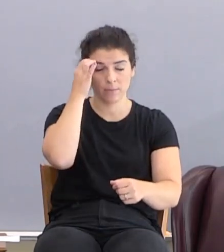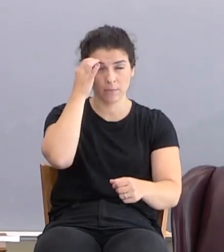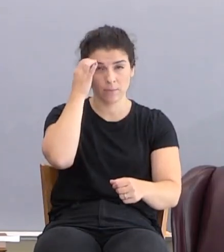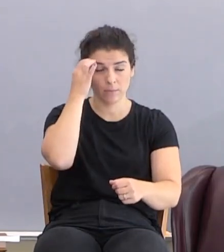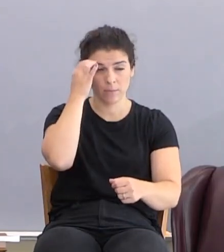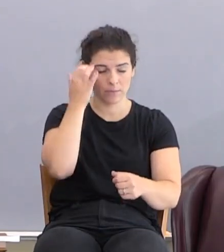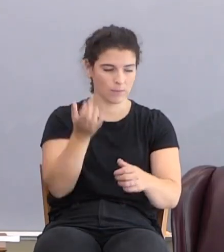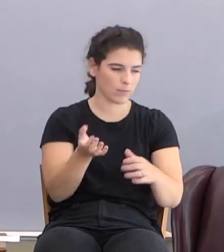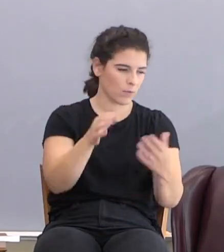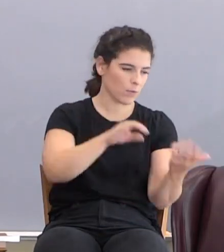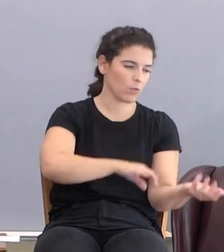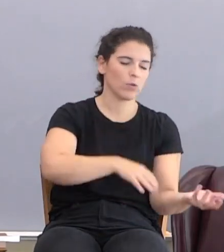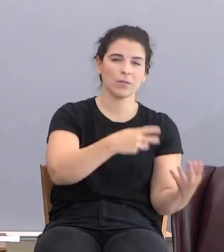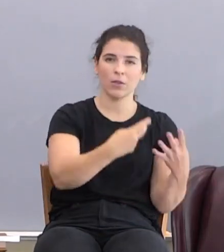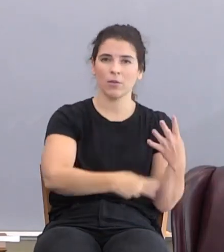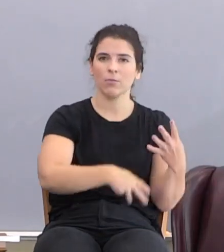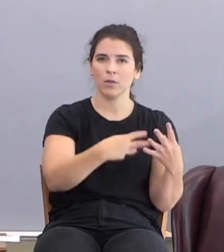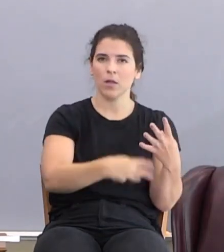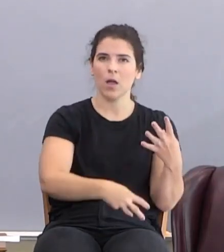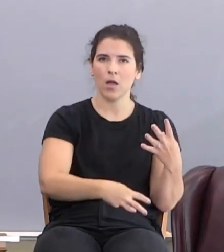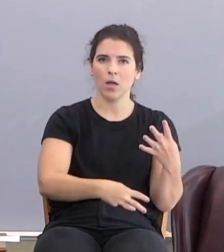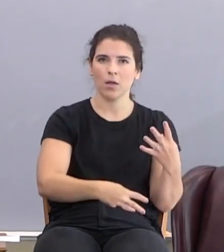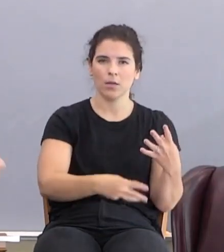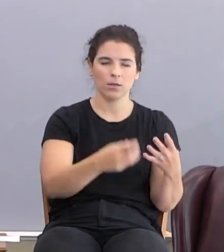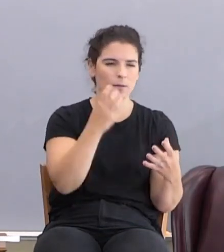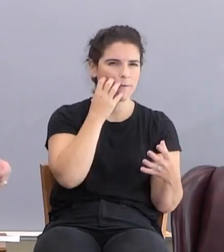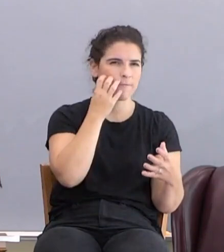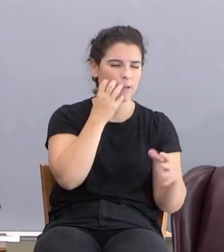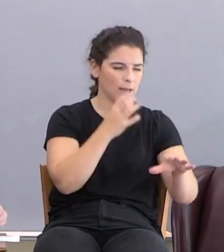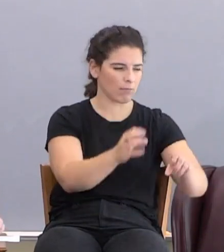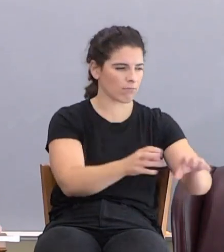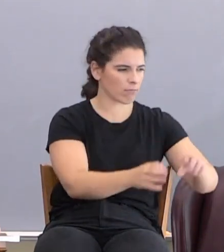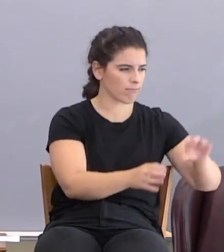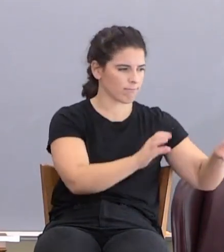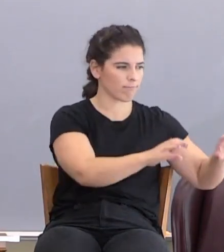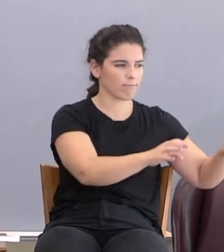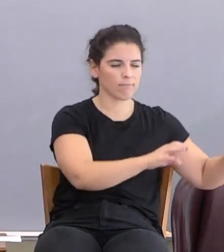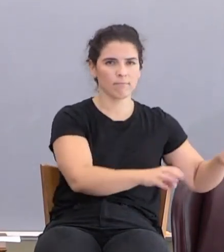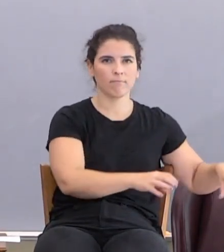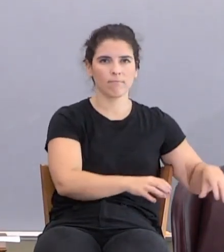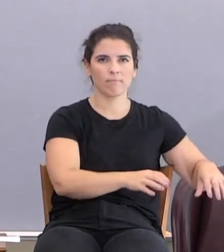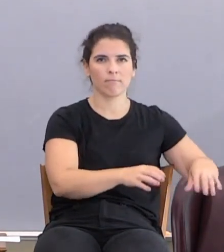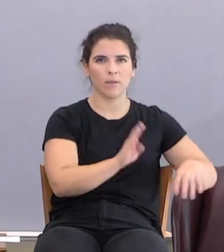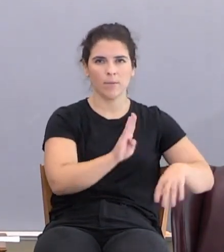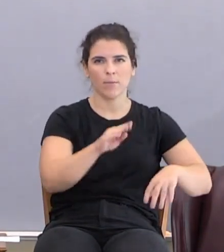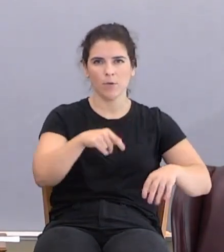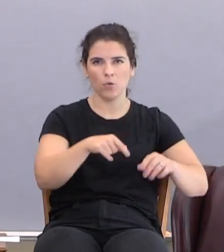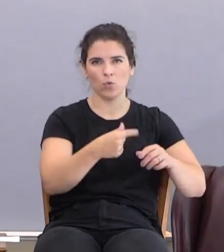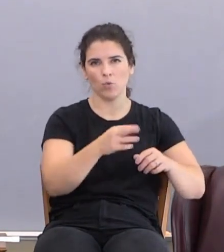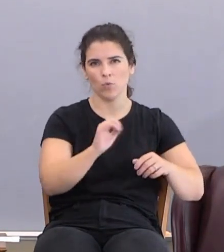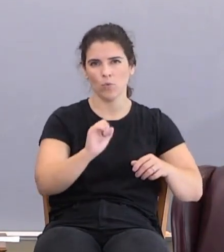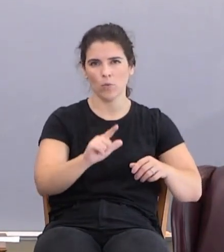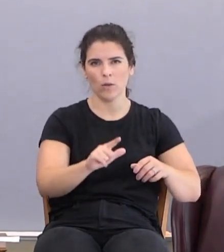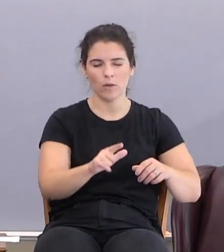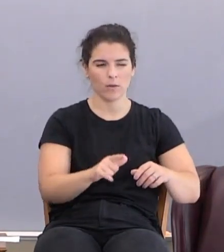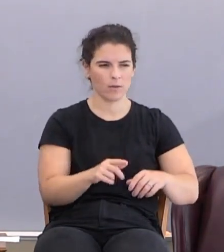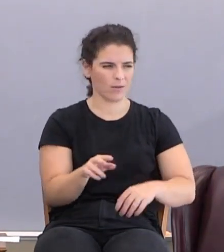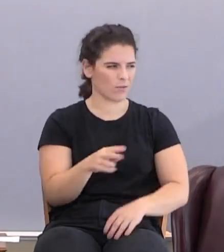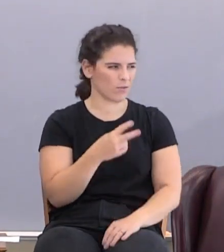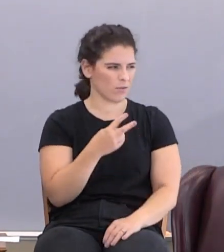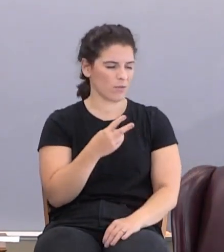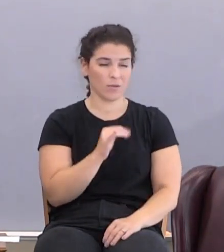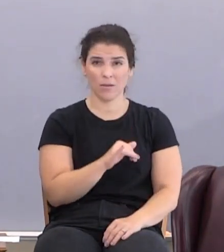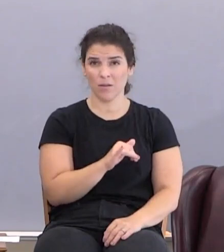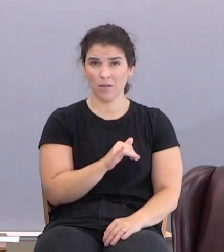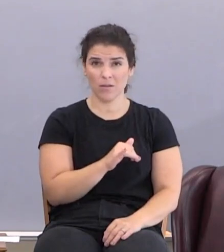Pours out the blood. Puts the pieces on the barbecue grill. And they go, what?